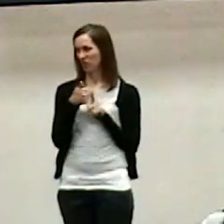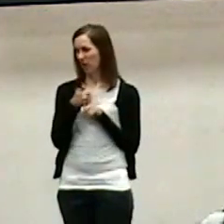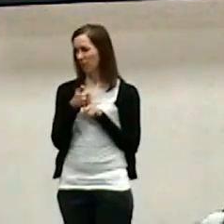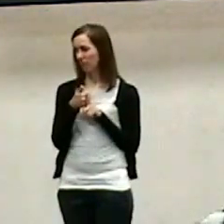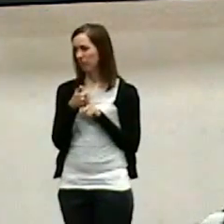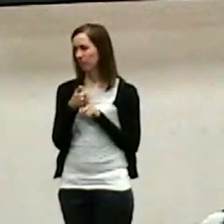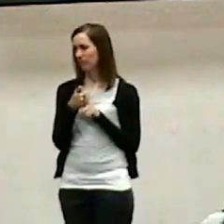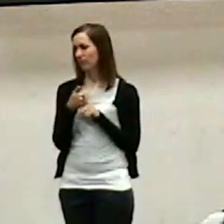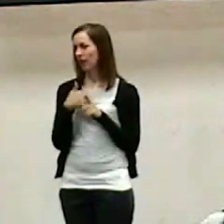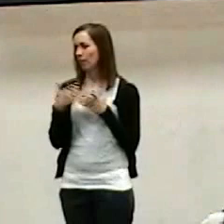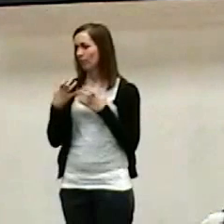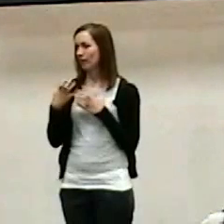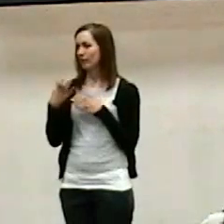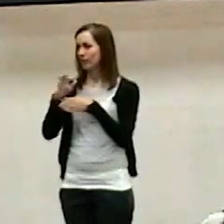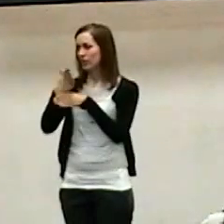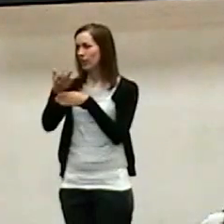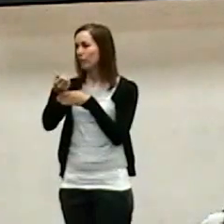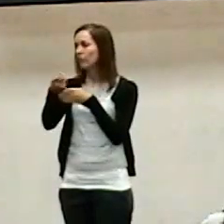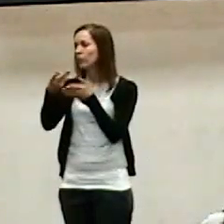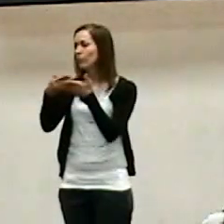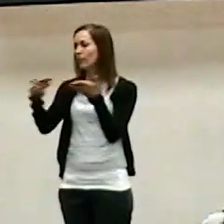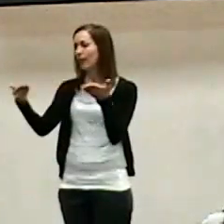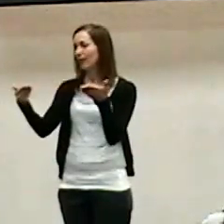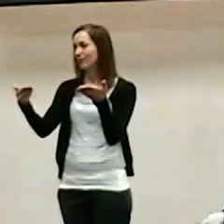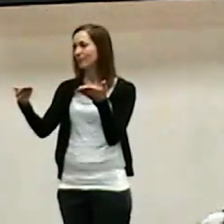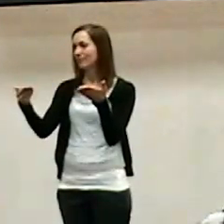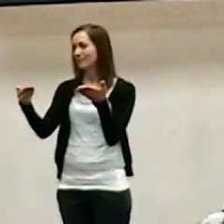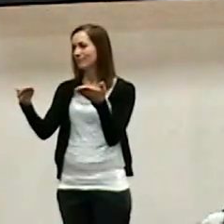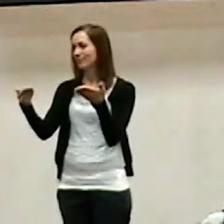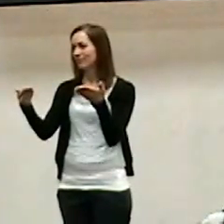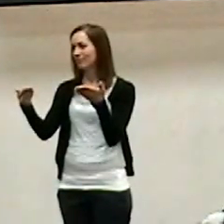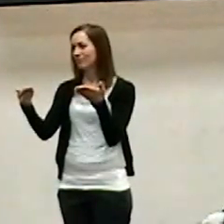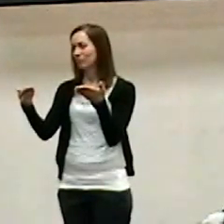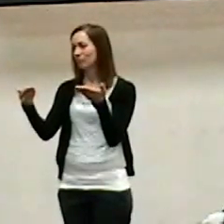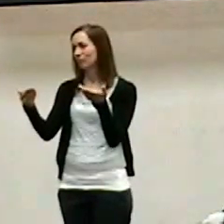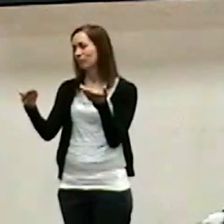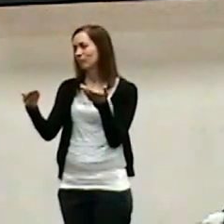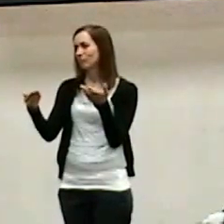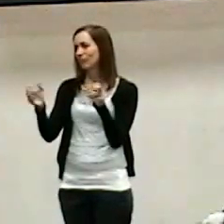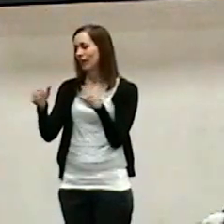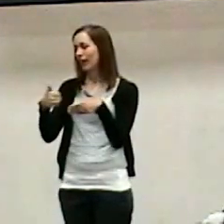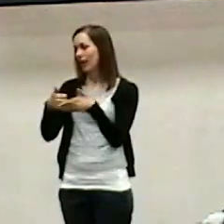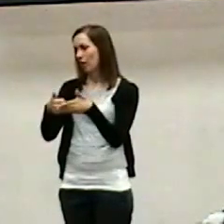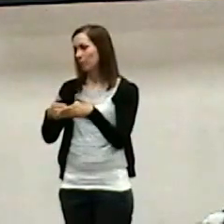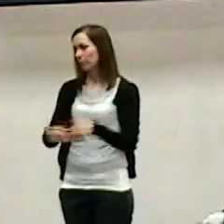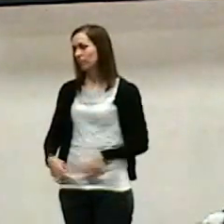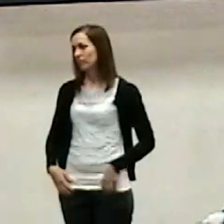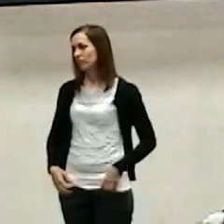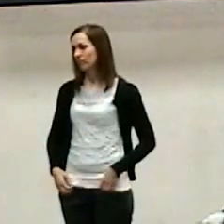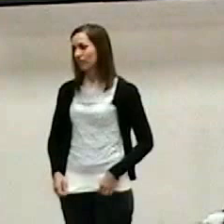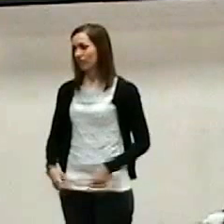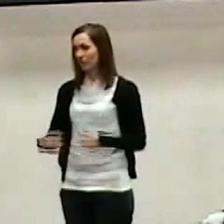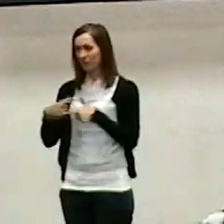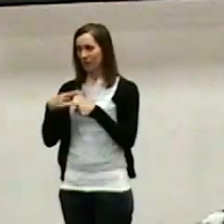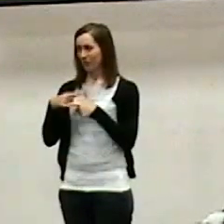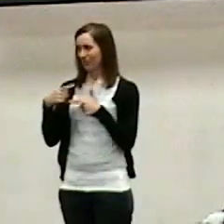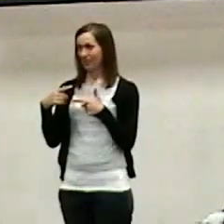an innumerable list of things. I want to share a couple. It is exciting.